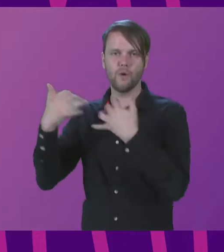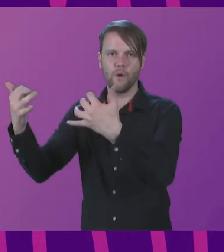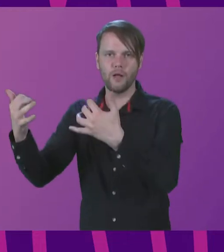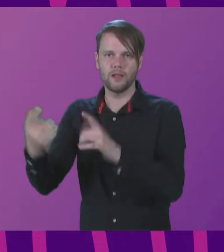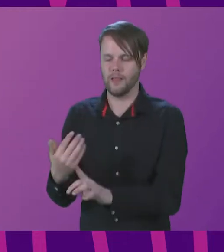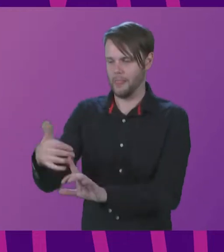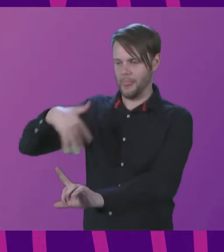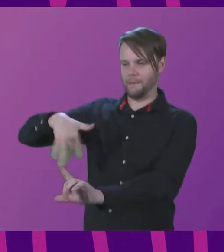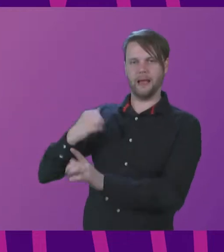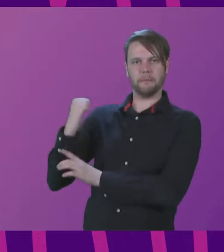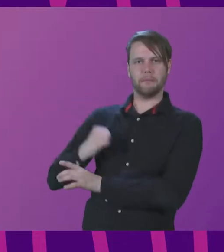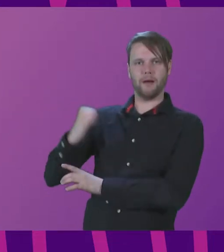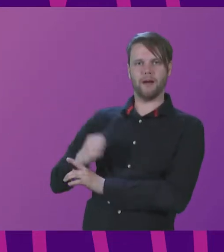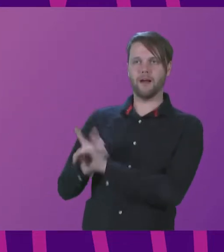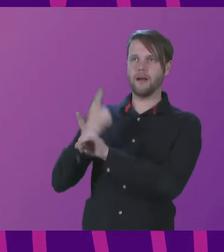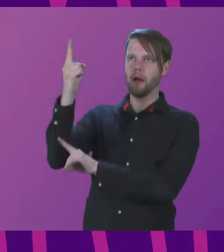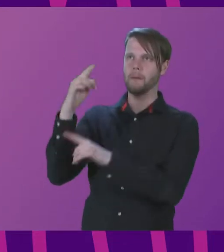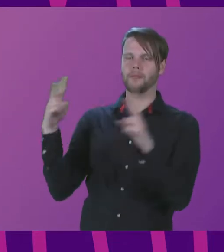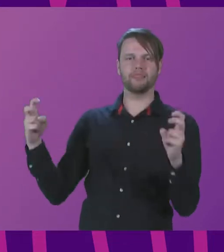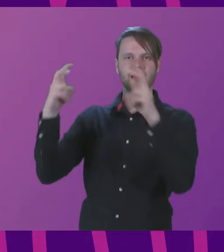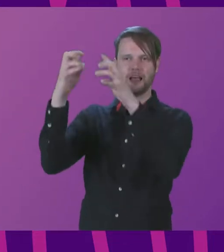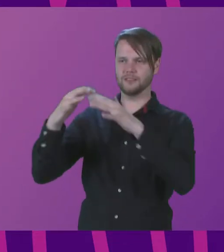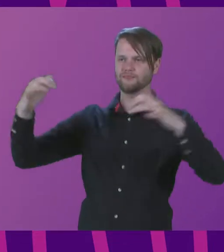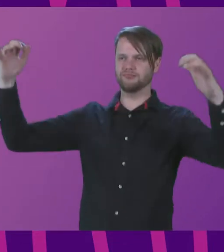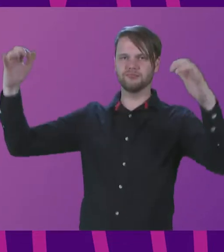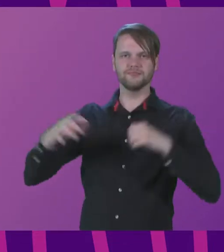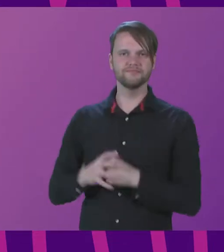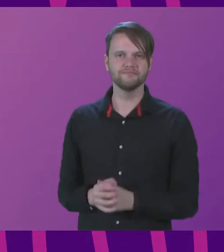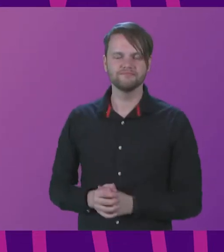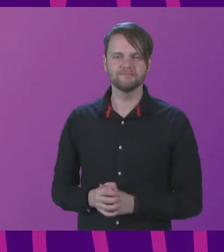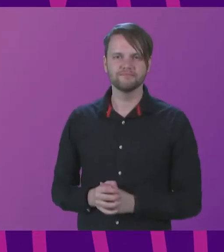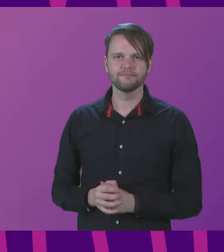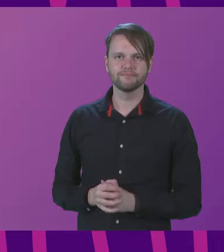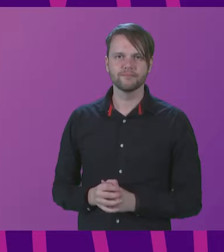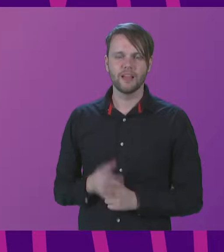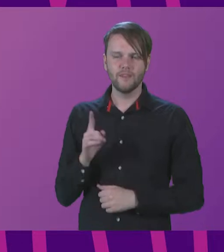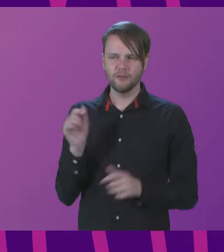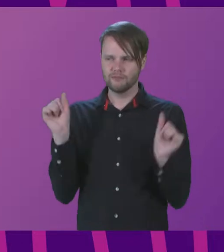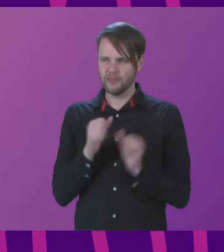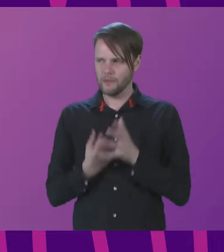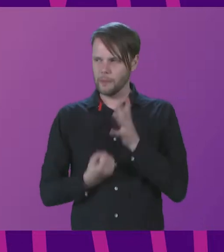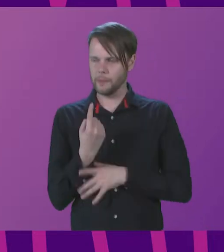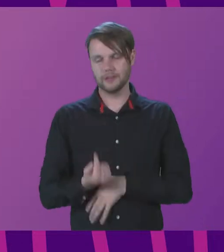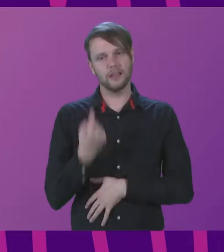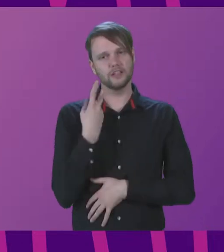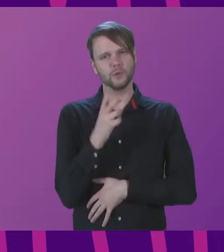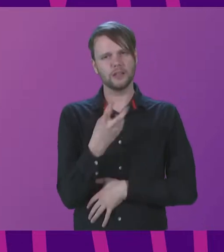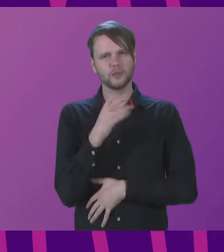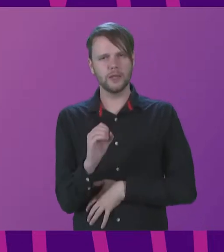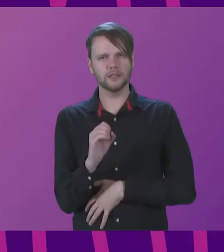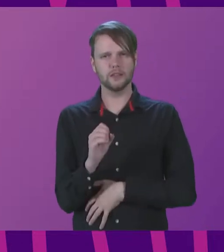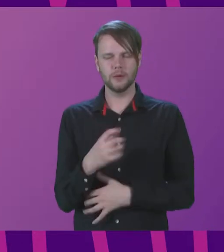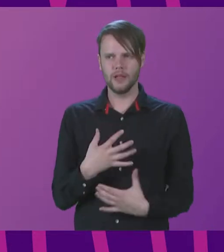back of bars and up in the Castle Esplanade. And for a moment in 2020, there was this